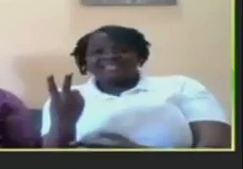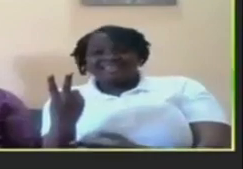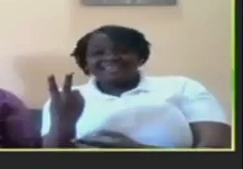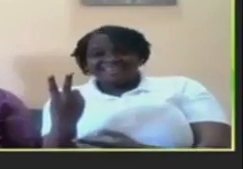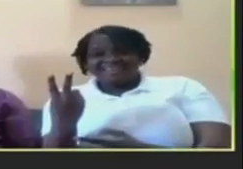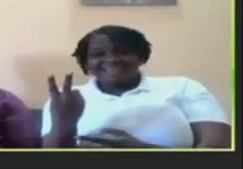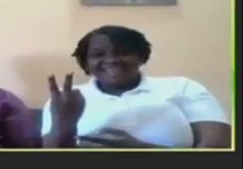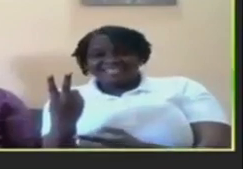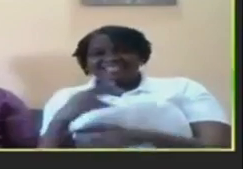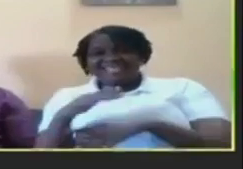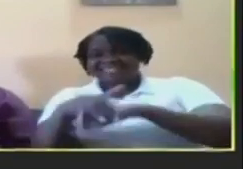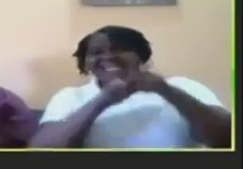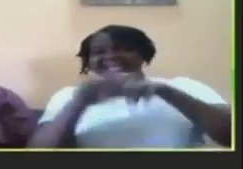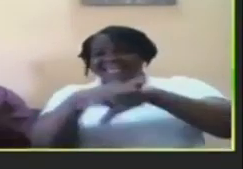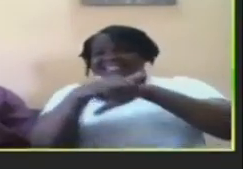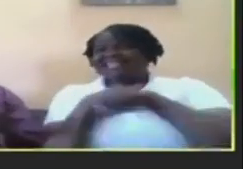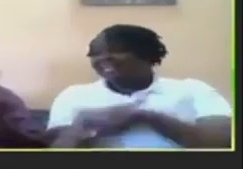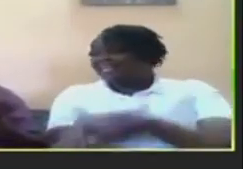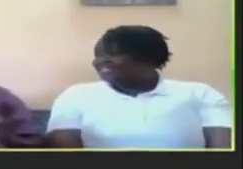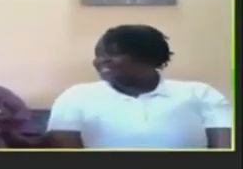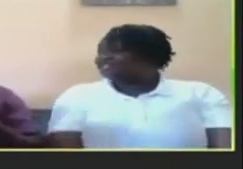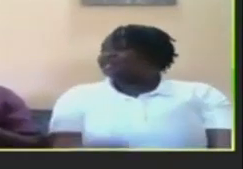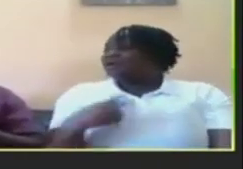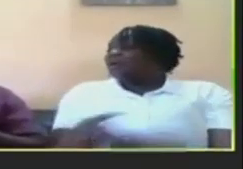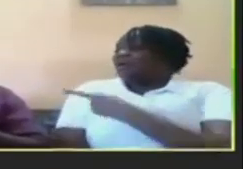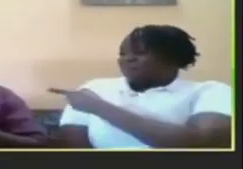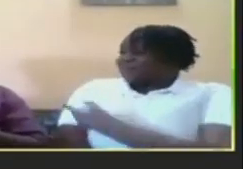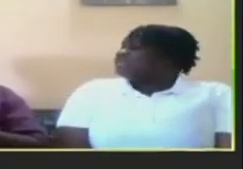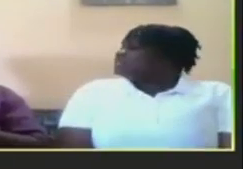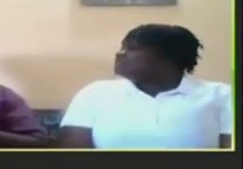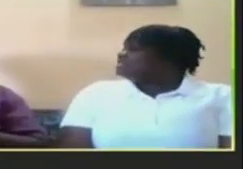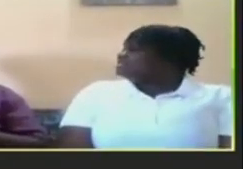right that's signing it's in english but it will be signed